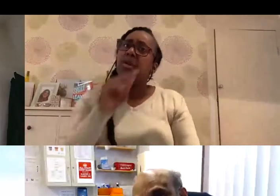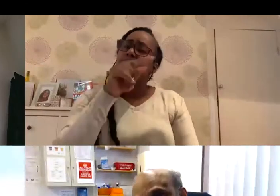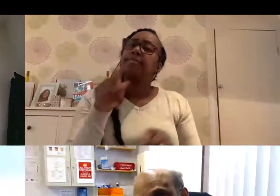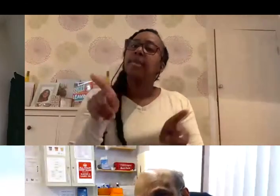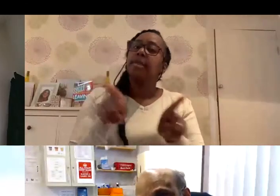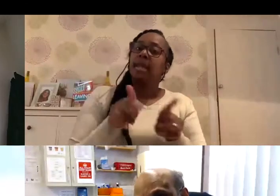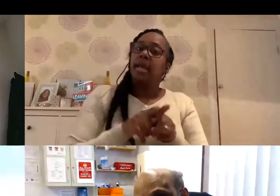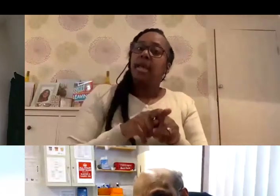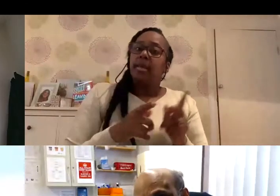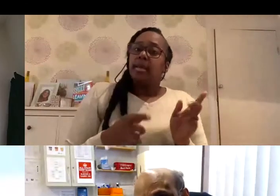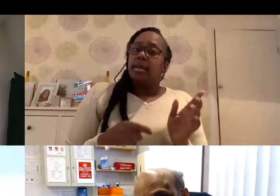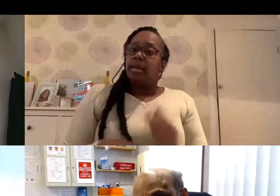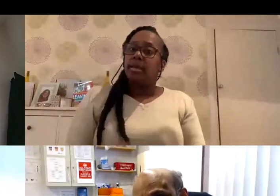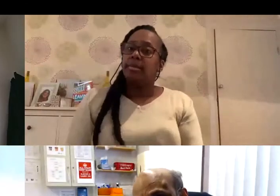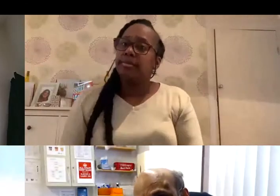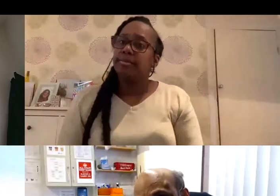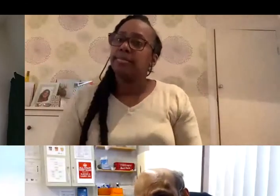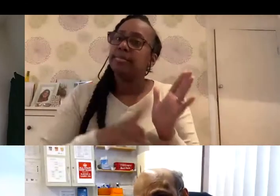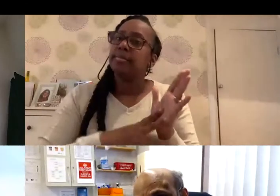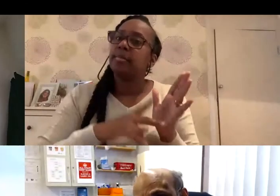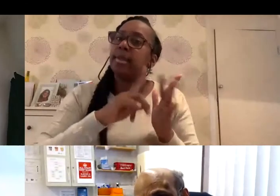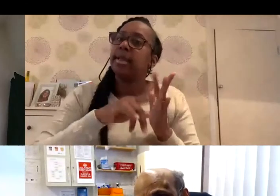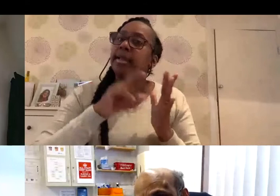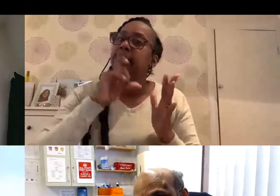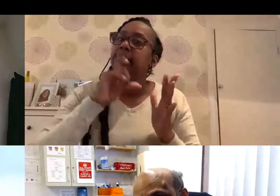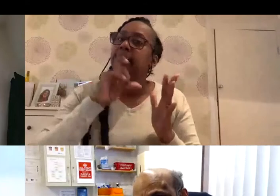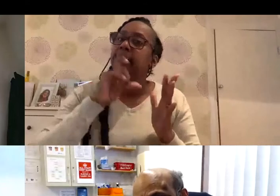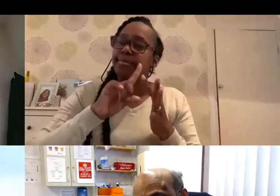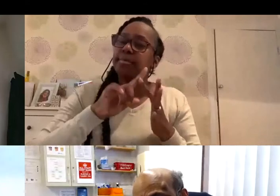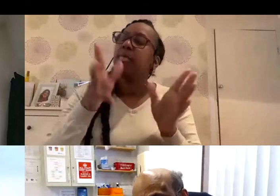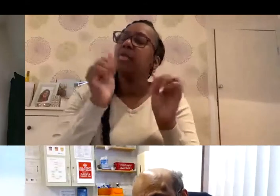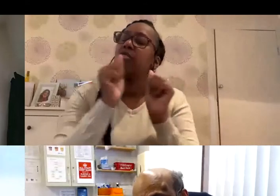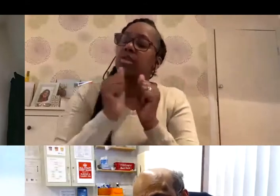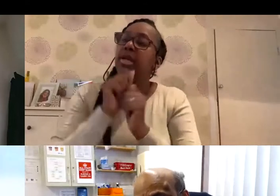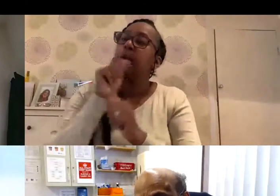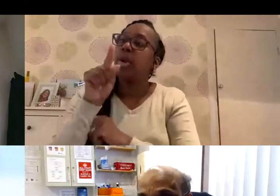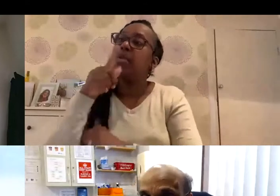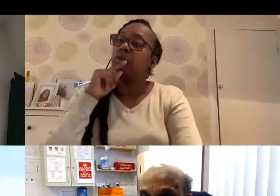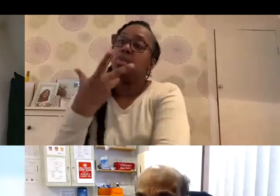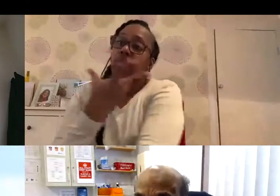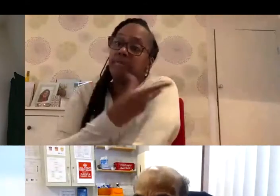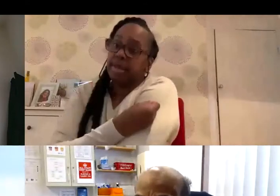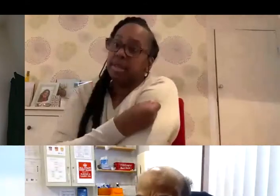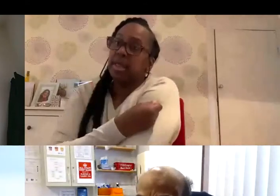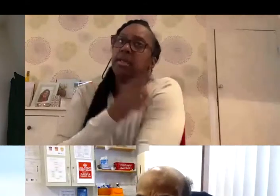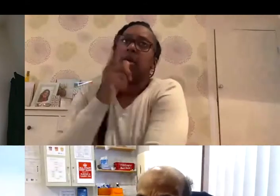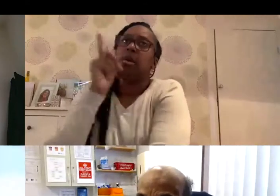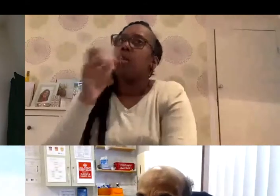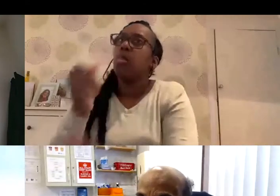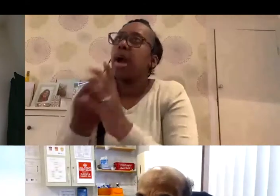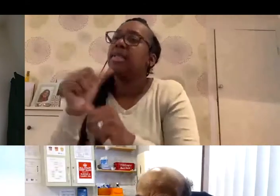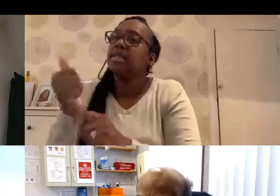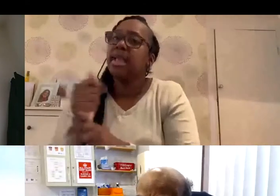with Vasa. I think the thing to remember is that when you're immunised, it is about what your body does next with the vaccine. We are all